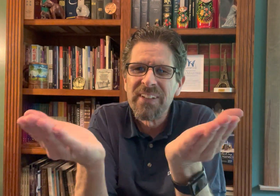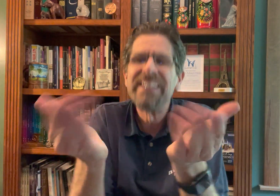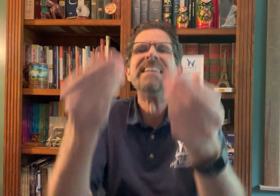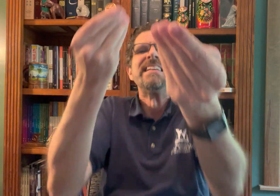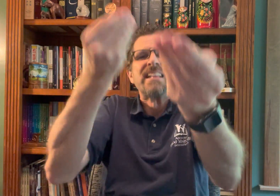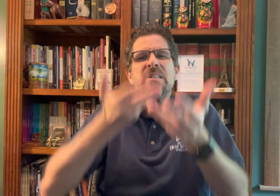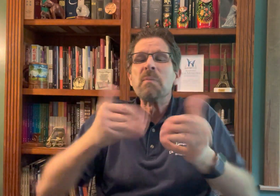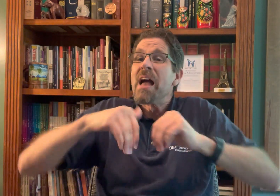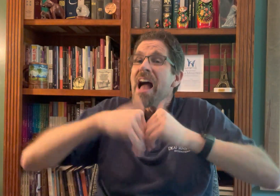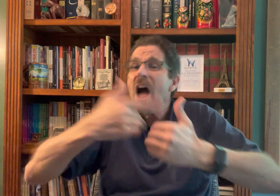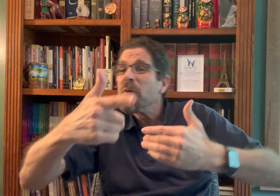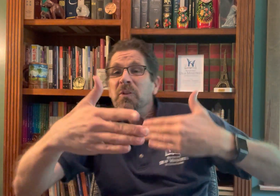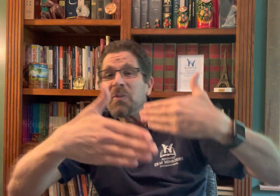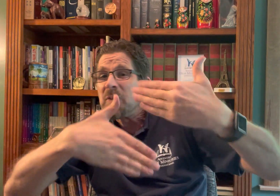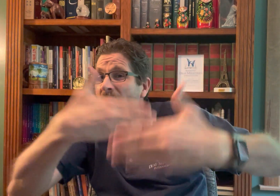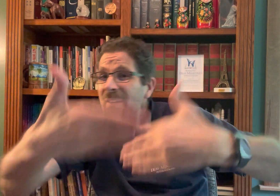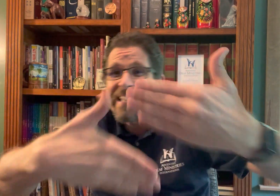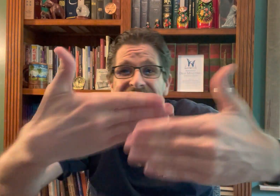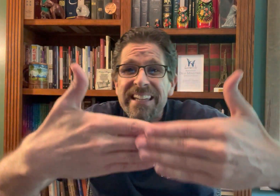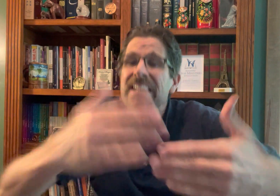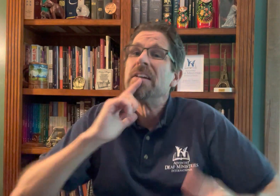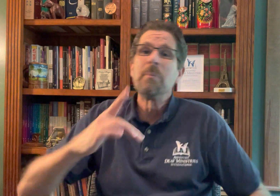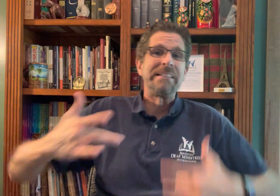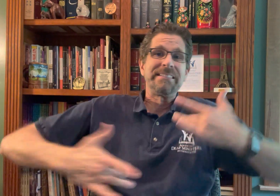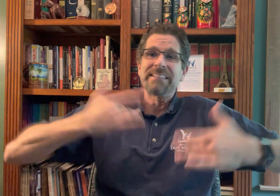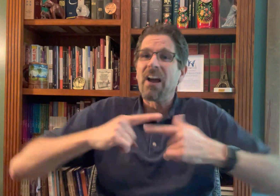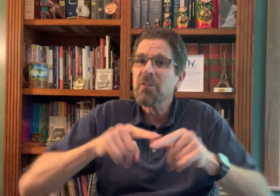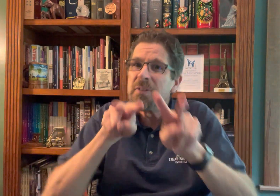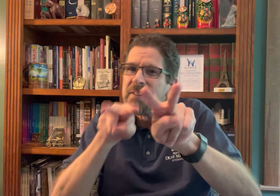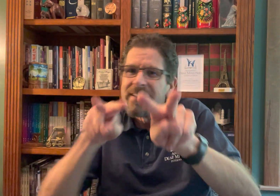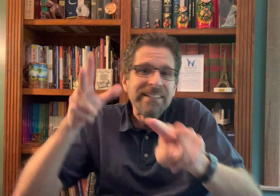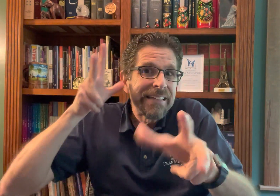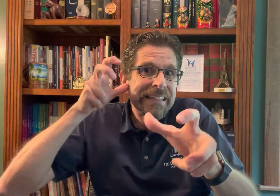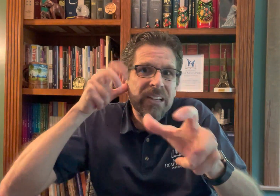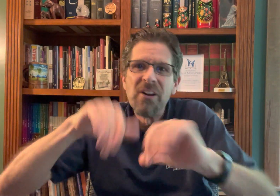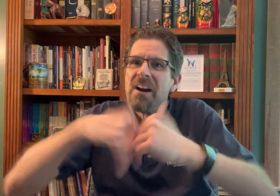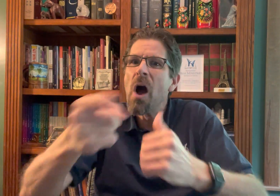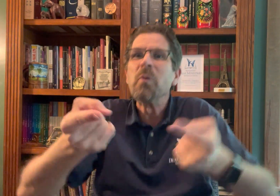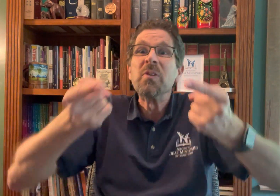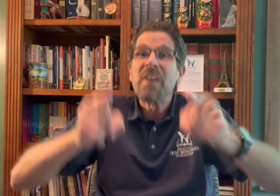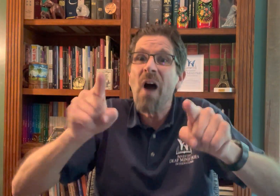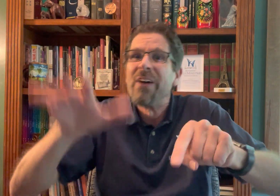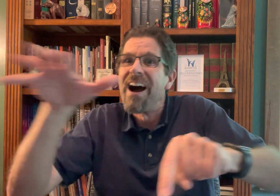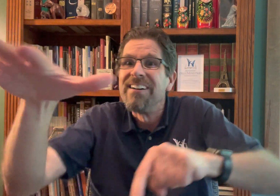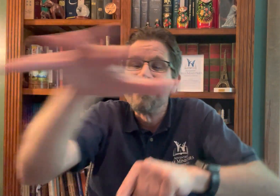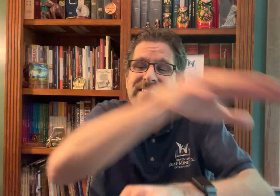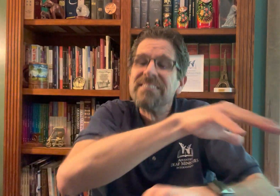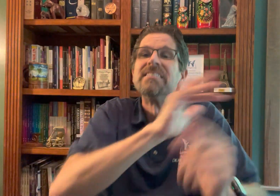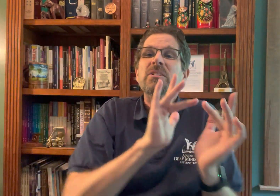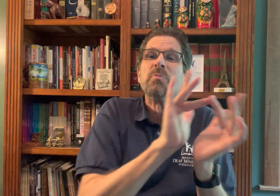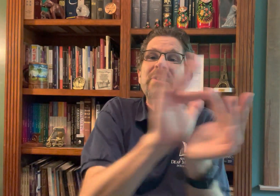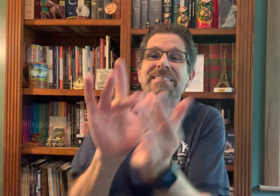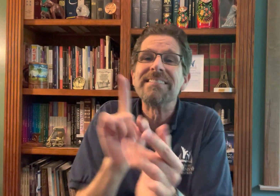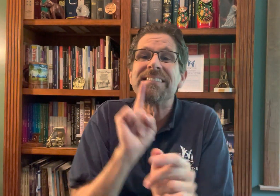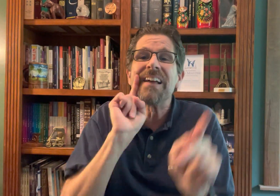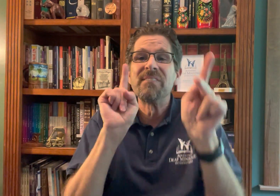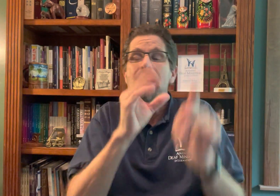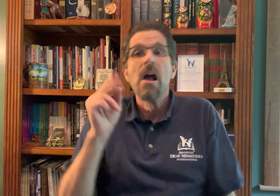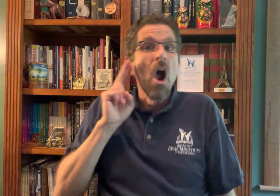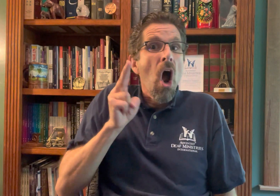with you today. Let me know how things are going. I'm excited and look forward to hearing what might come from